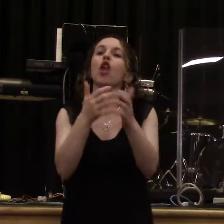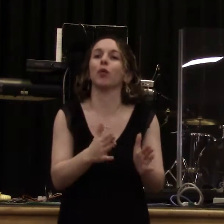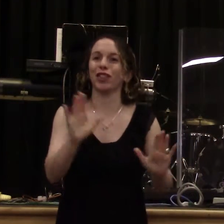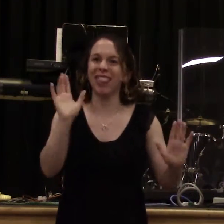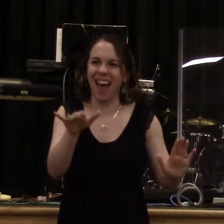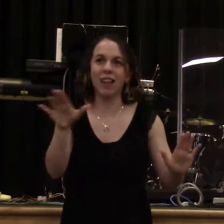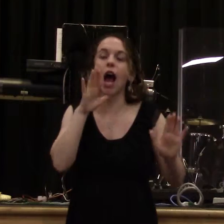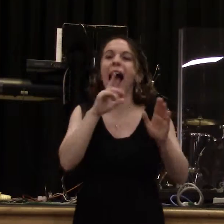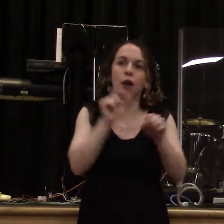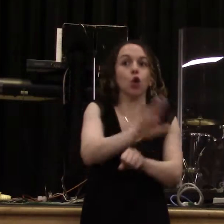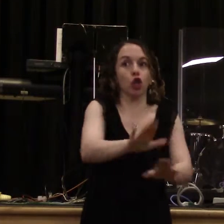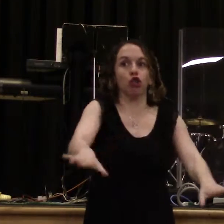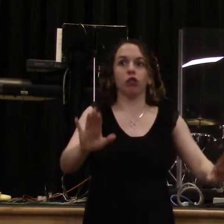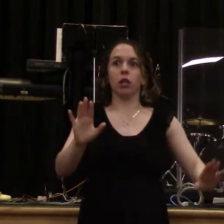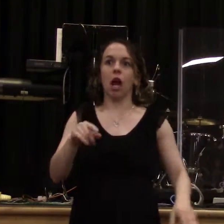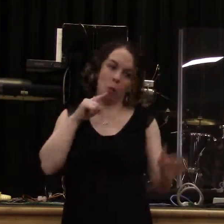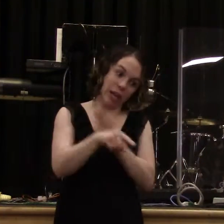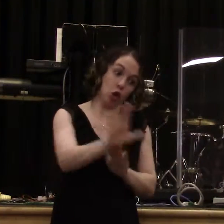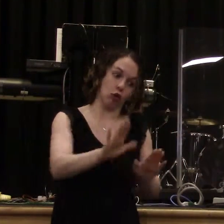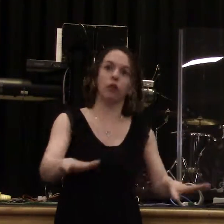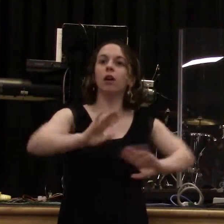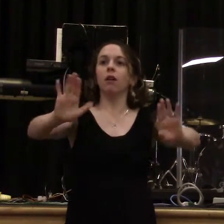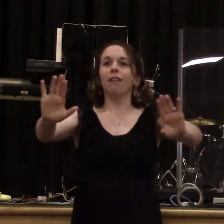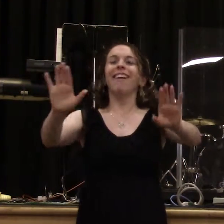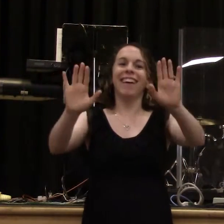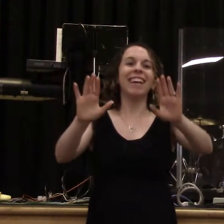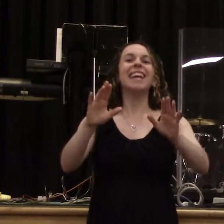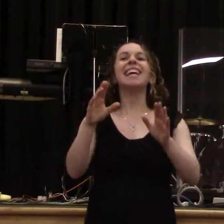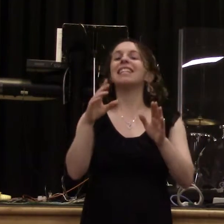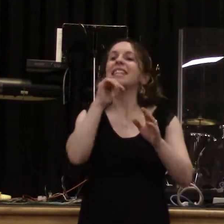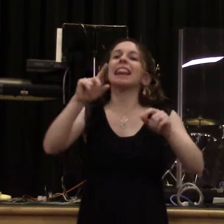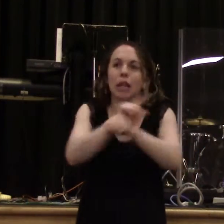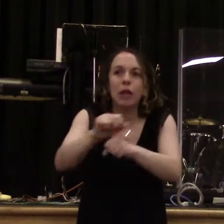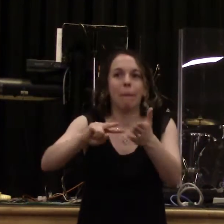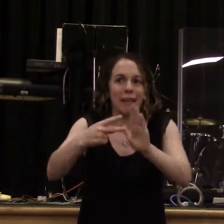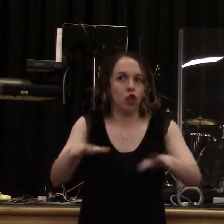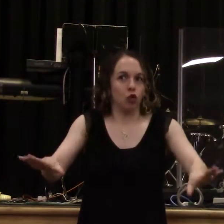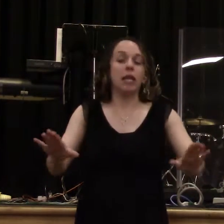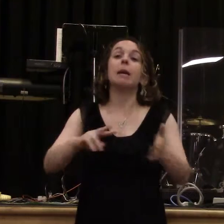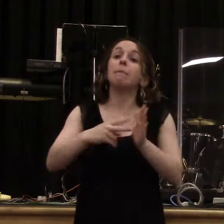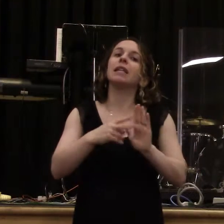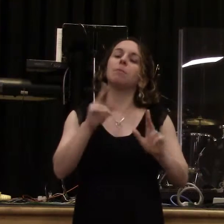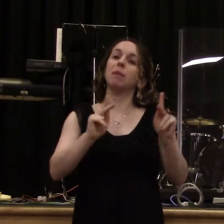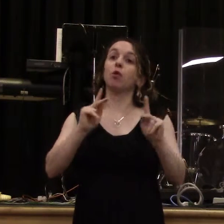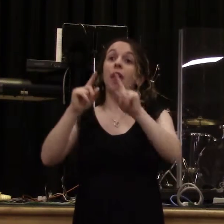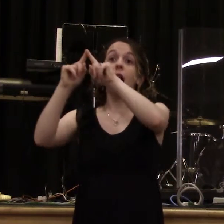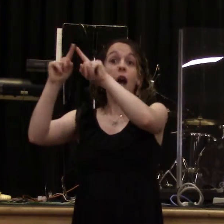will judge them. Let me say this. The judgment before it comes to the world will come into the house of the God. God will have a holy people.